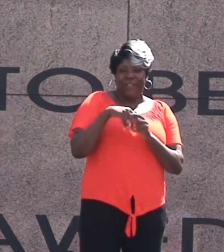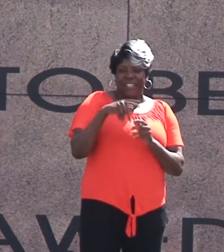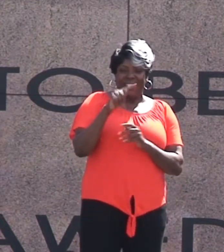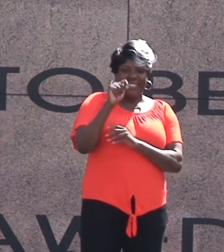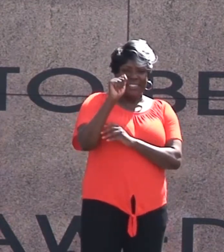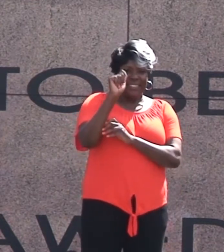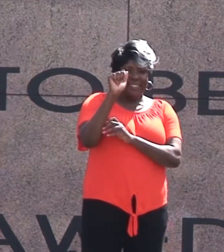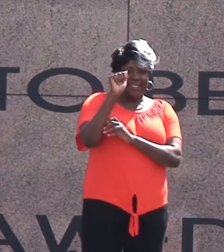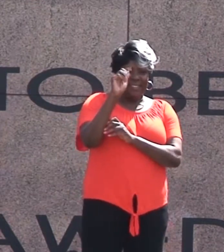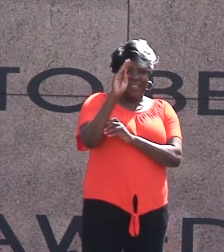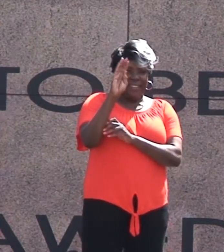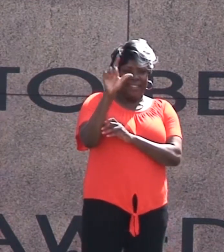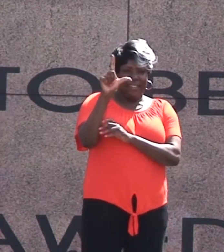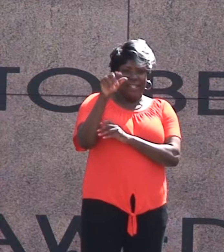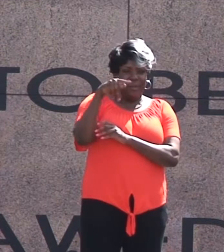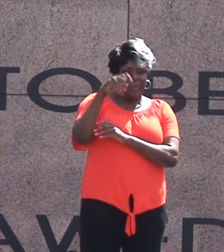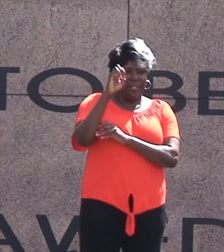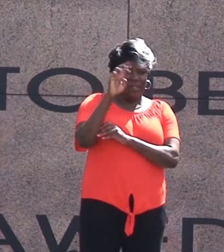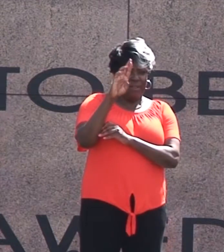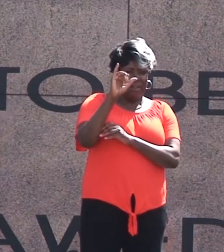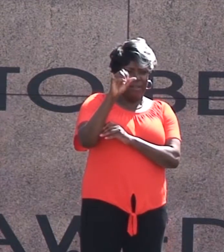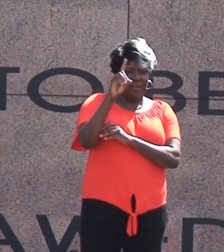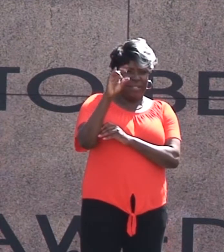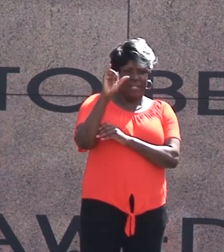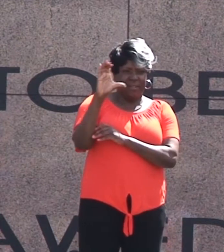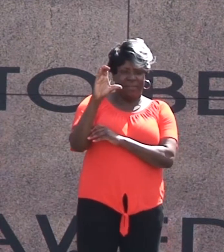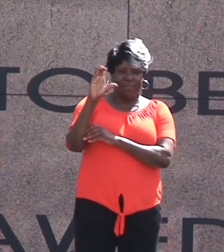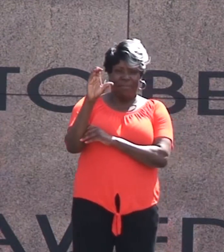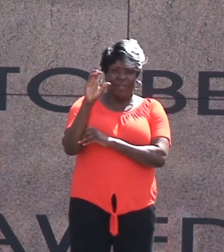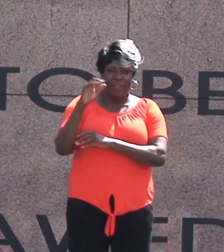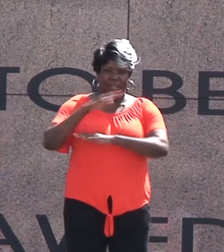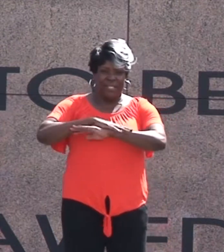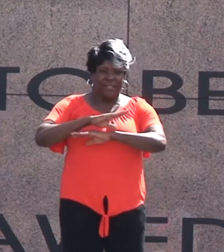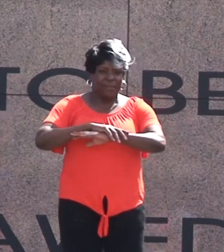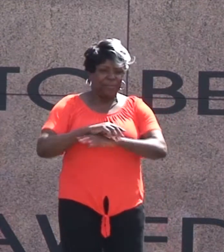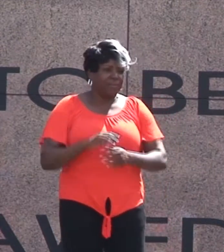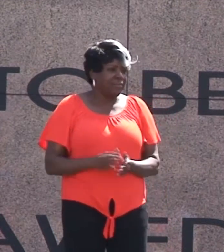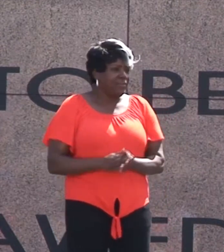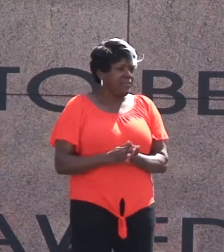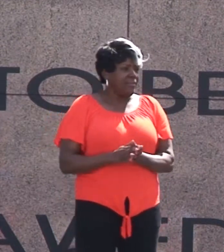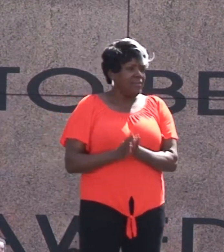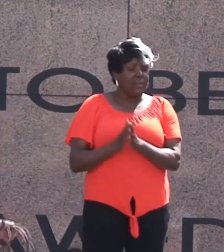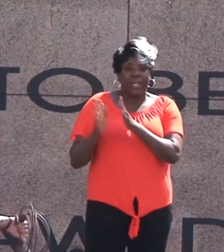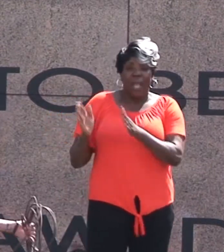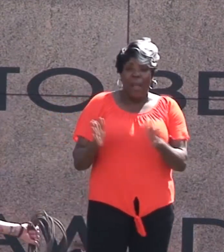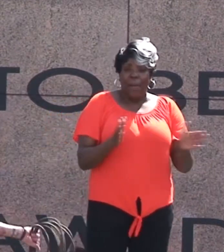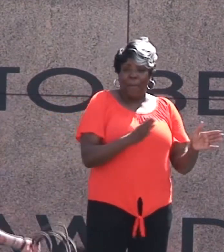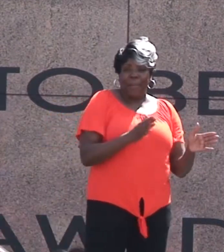Some more of our community partners are Planned Parenthood